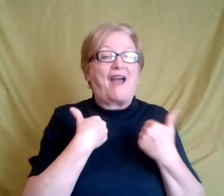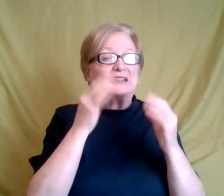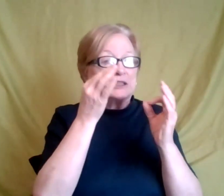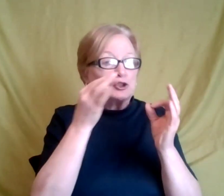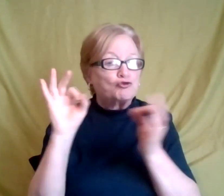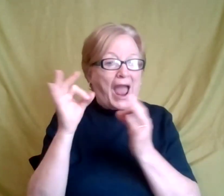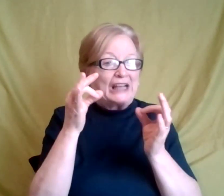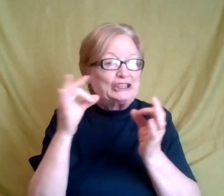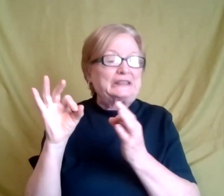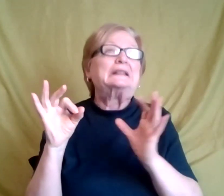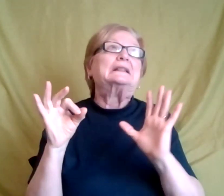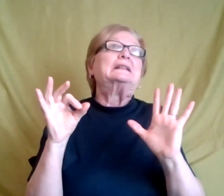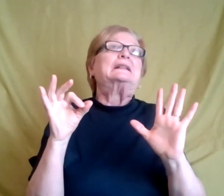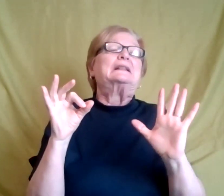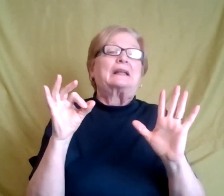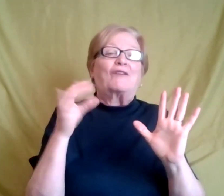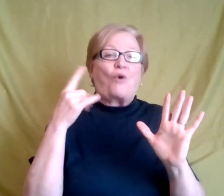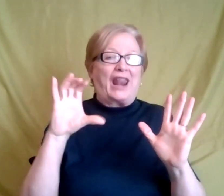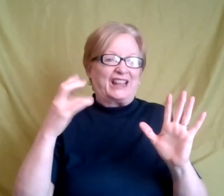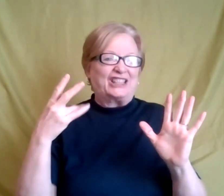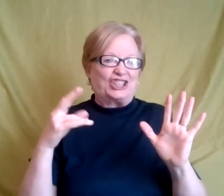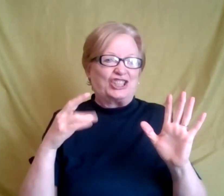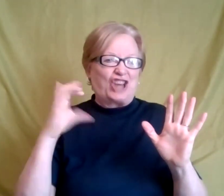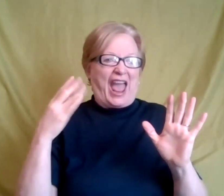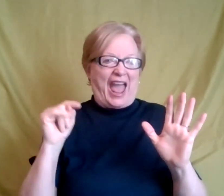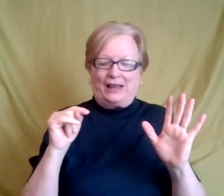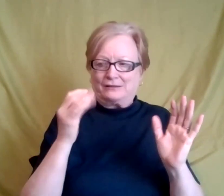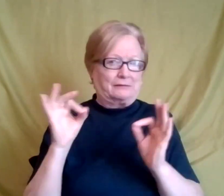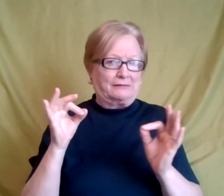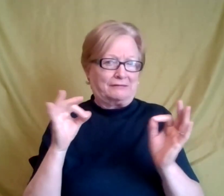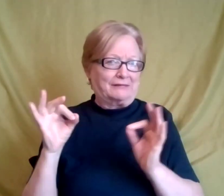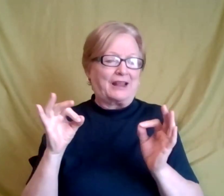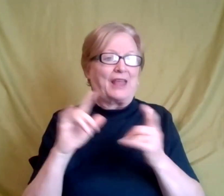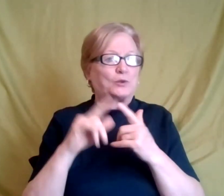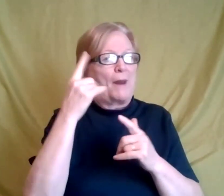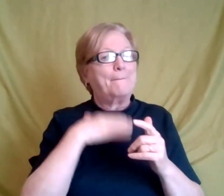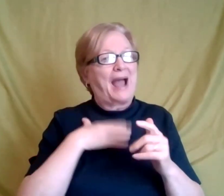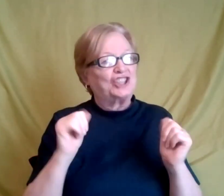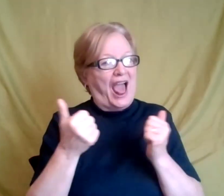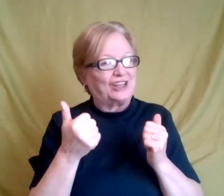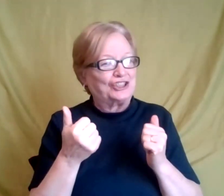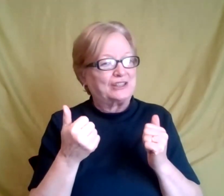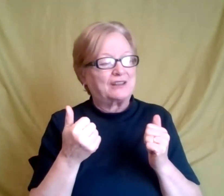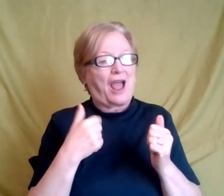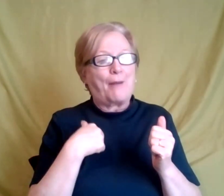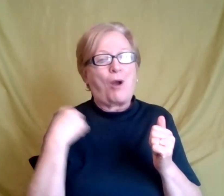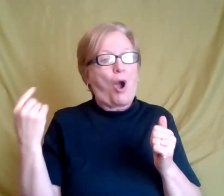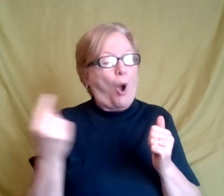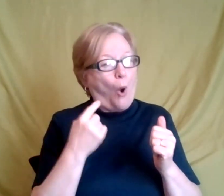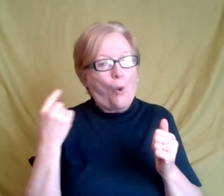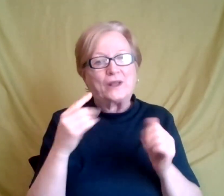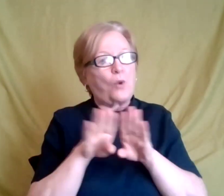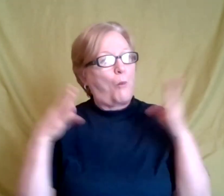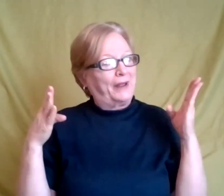that's just something that, um, it is, is my, one of my challenges and I, and I am always fully transparent. Um,